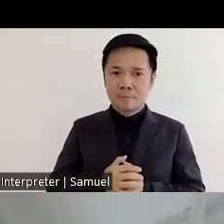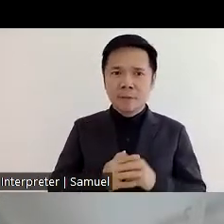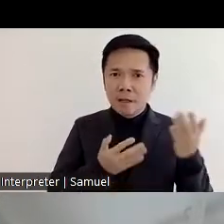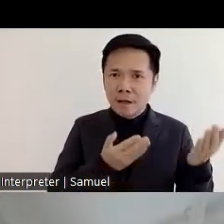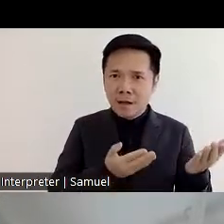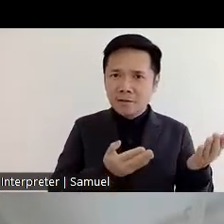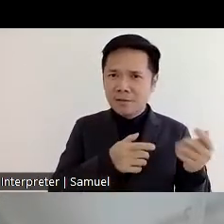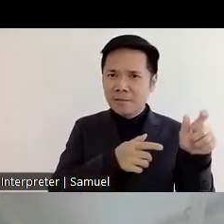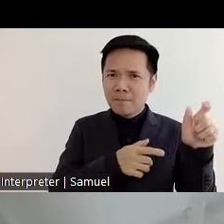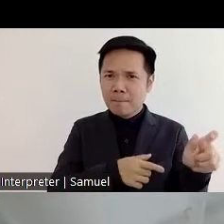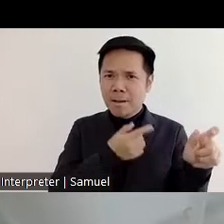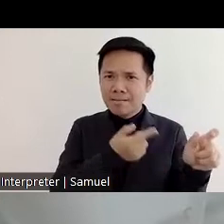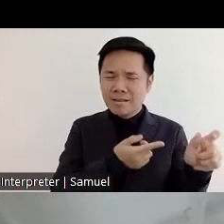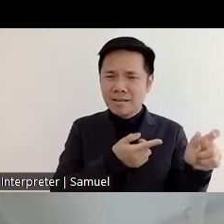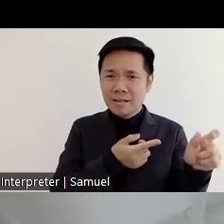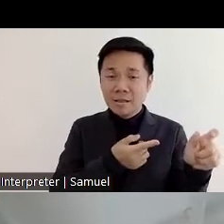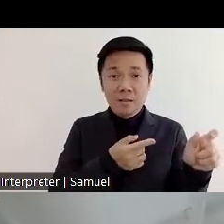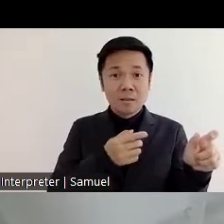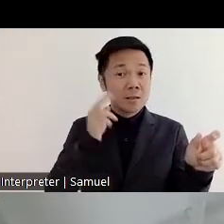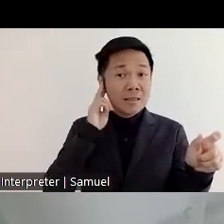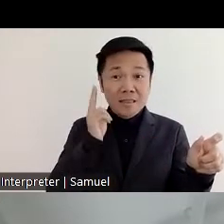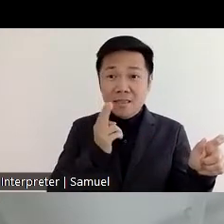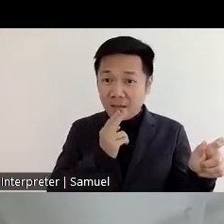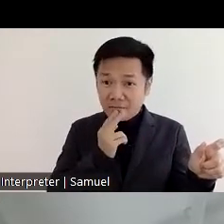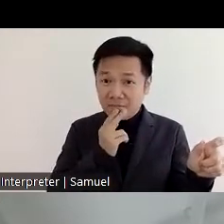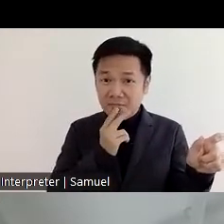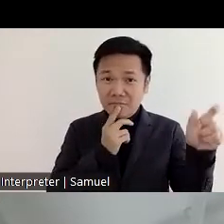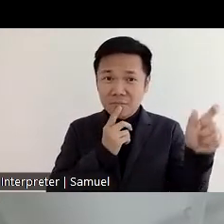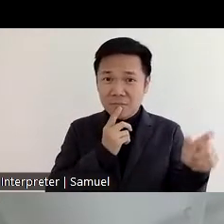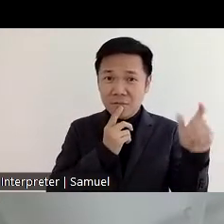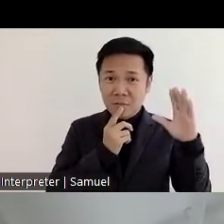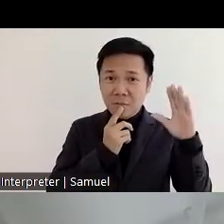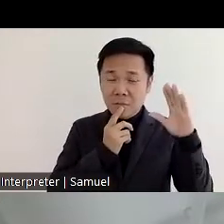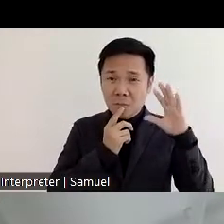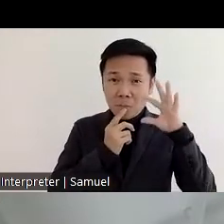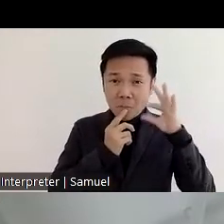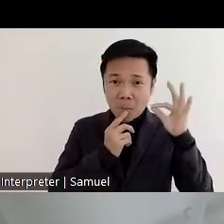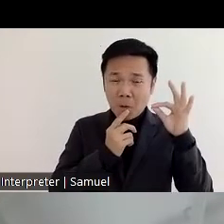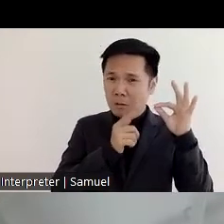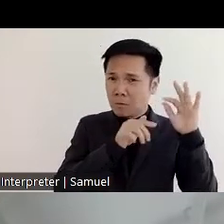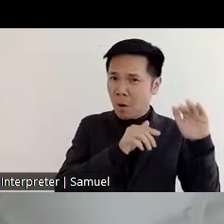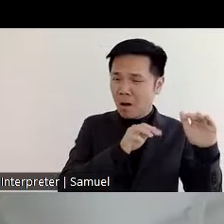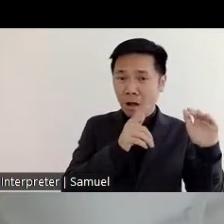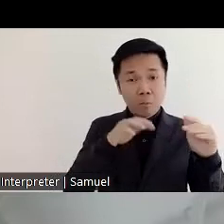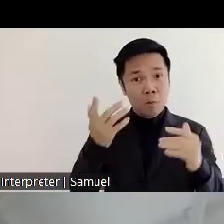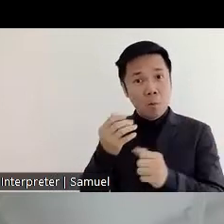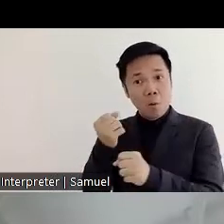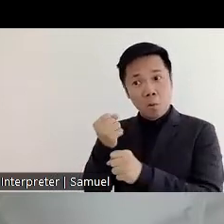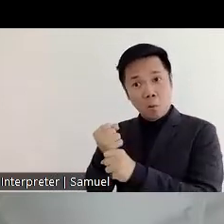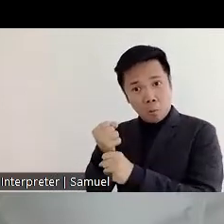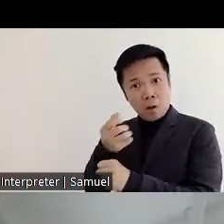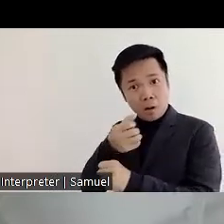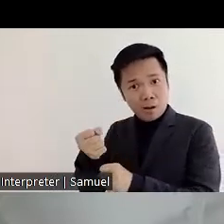who is speech and hearing impaired, get a job and then get promoted in his job